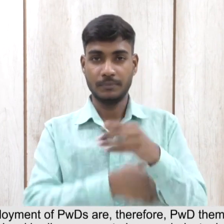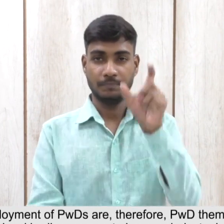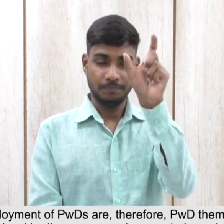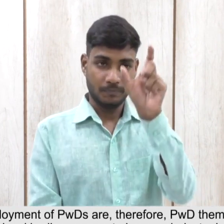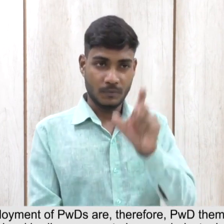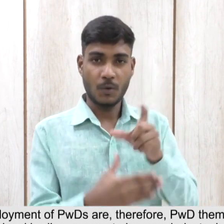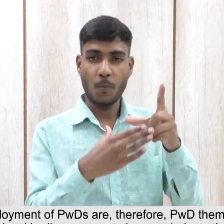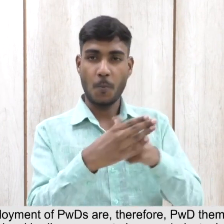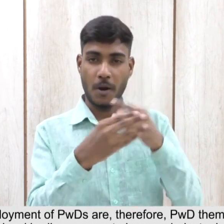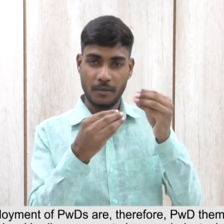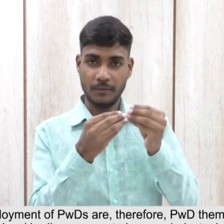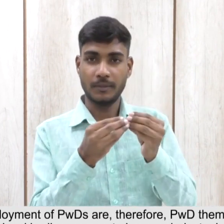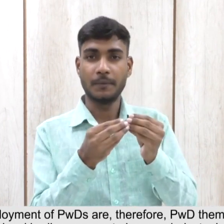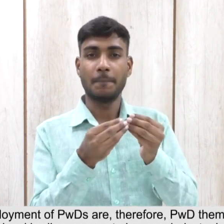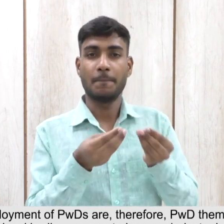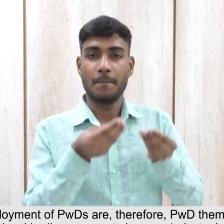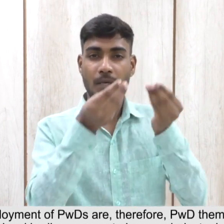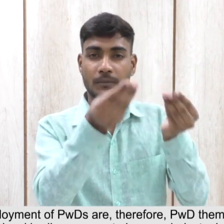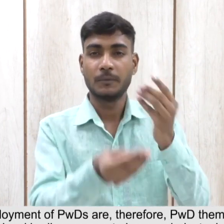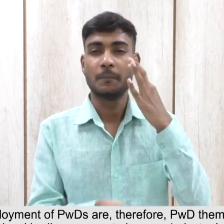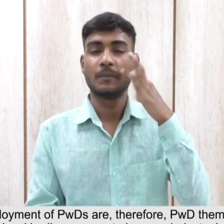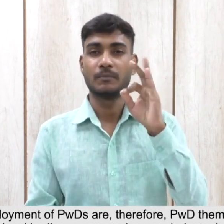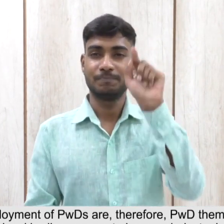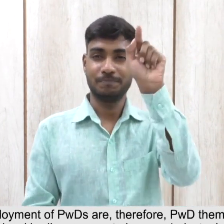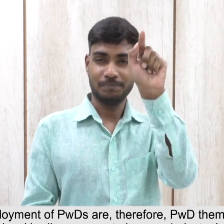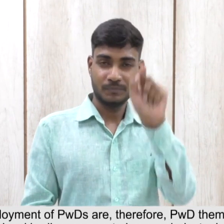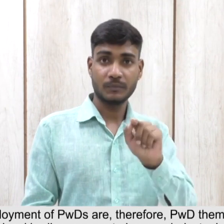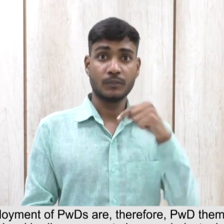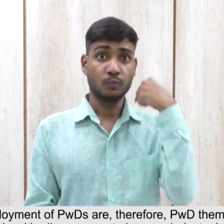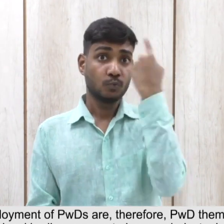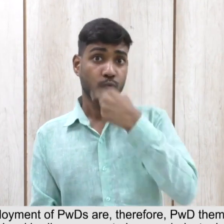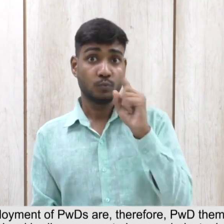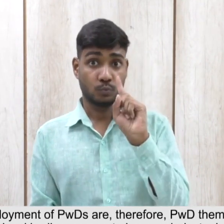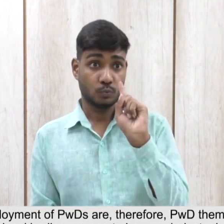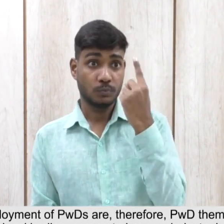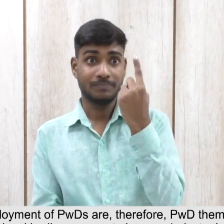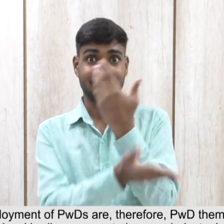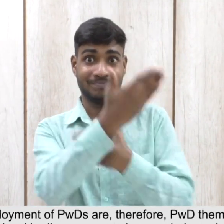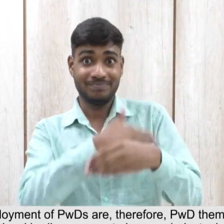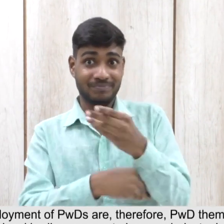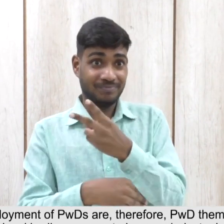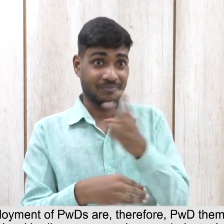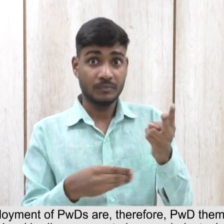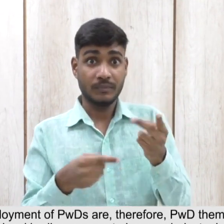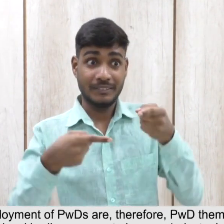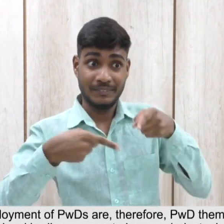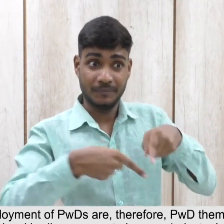PWD themselves, government establishments including local bodies, corporate